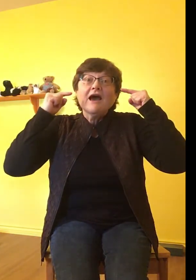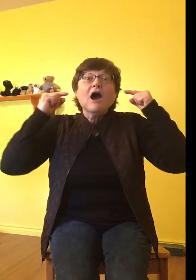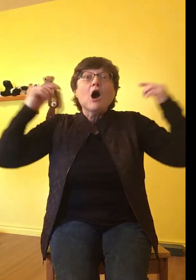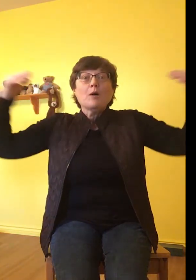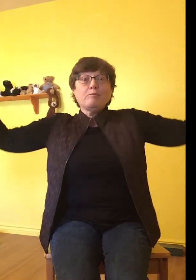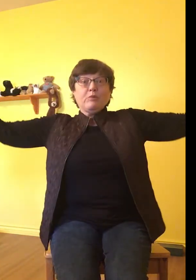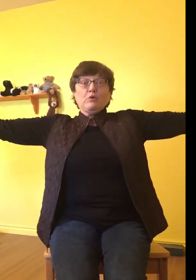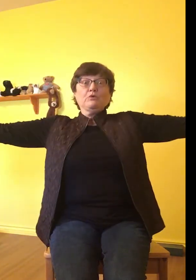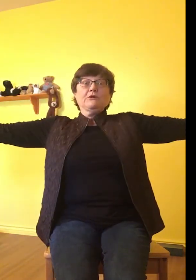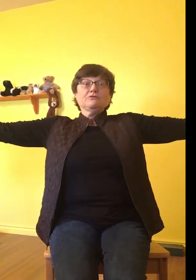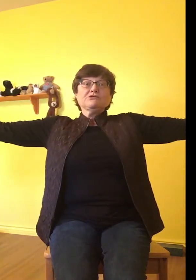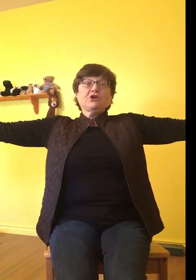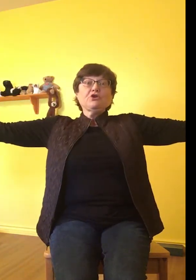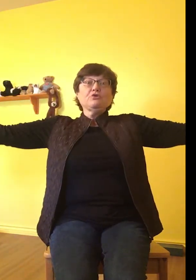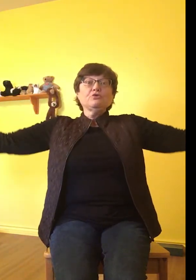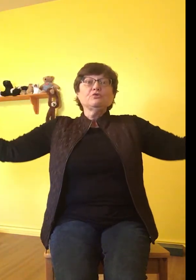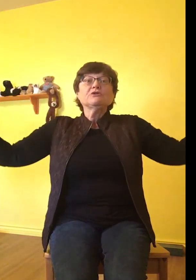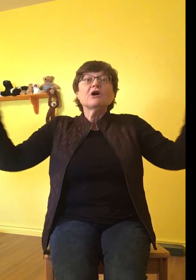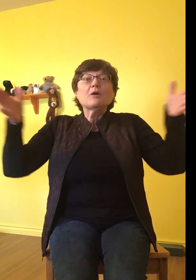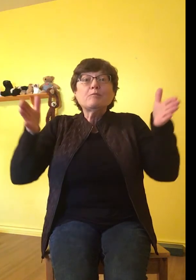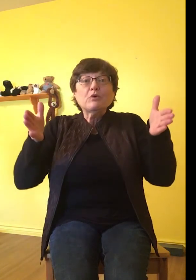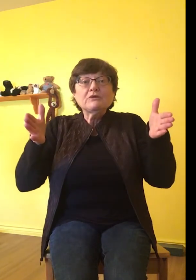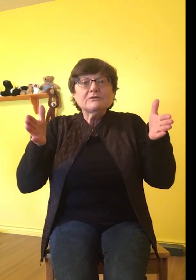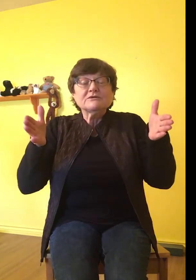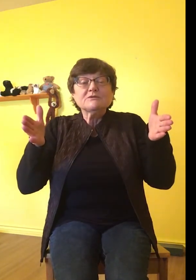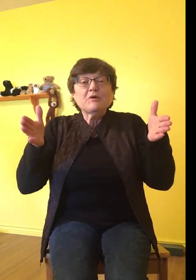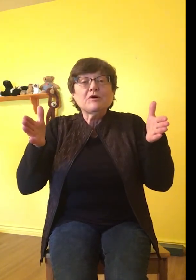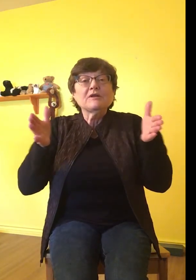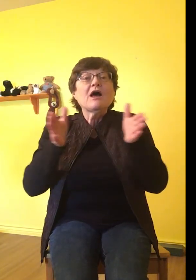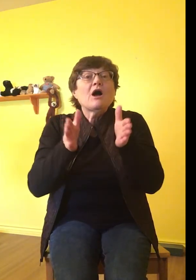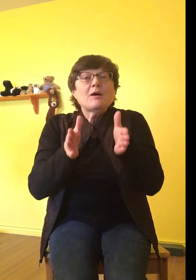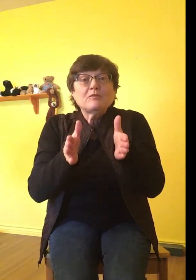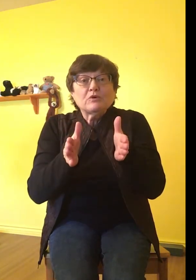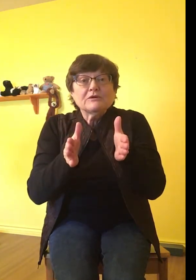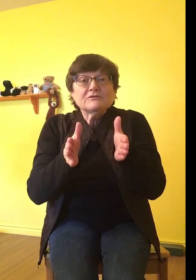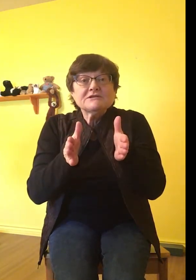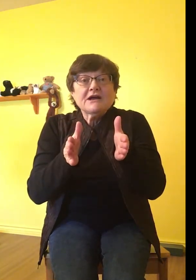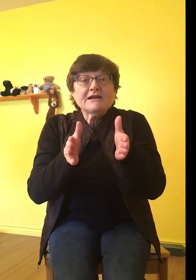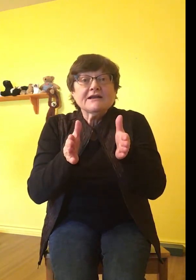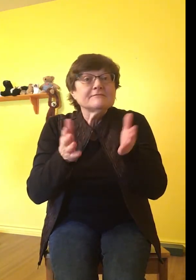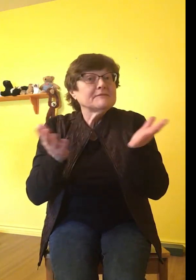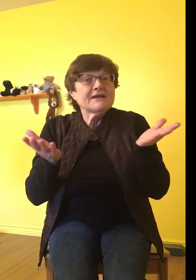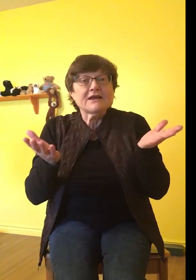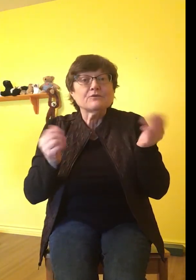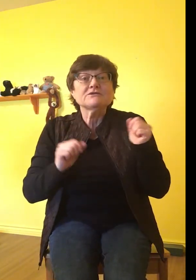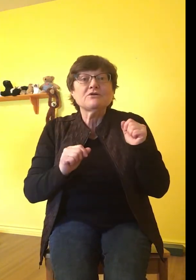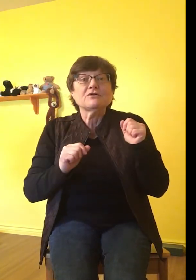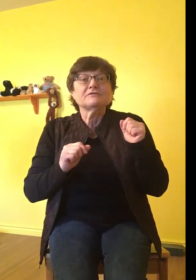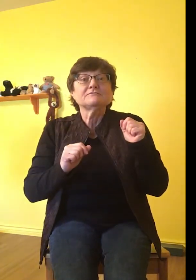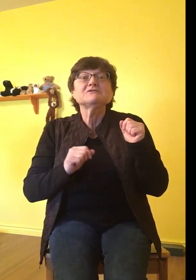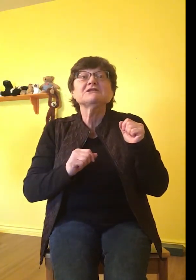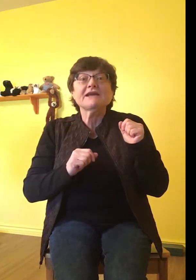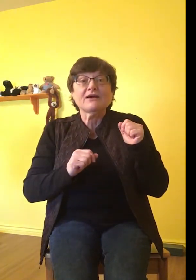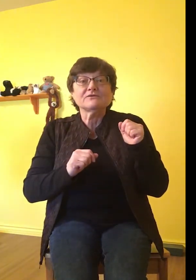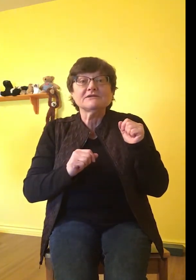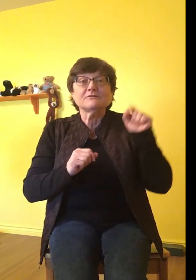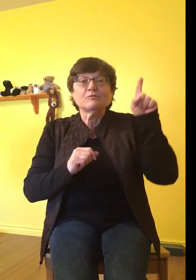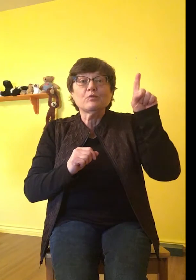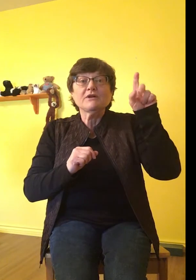A bowl that was huge, a bowl that was small, a bowl that was tiny, and that was all. She counted them. One,